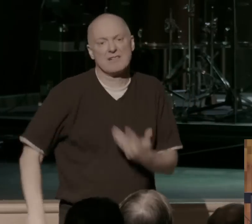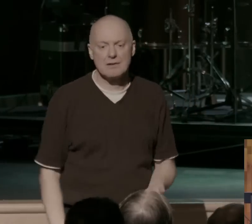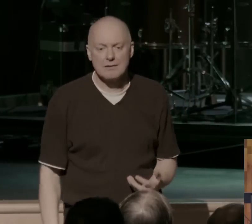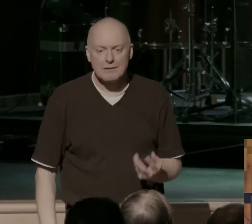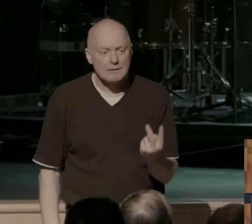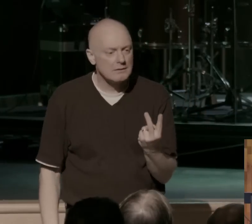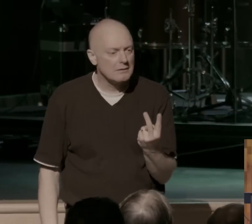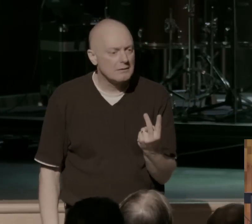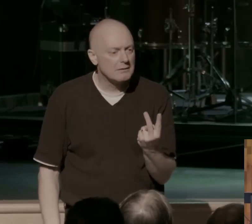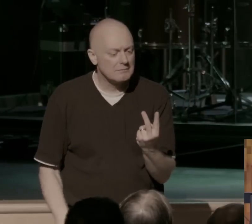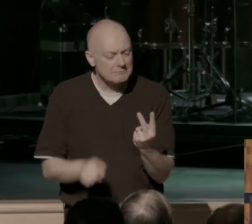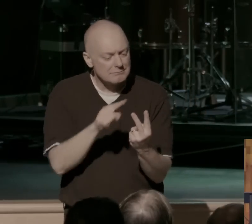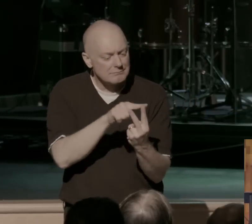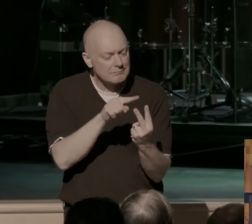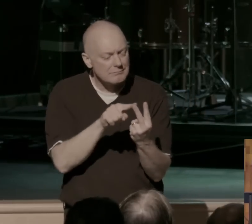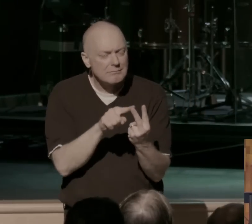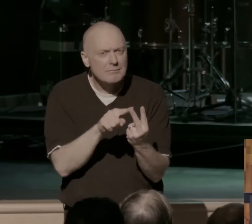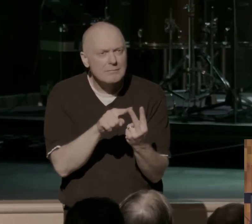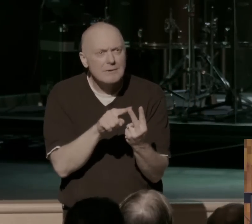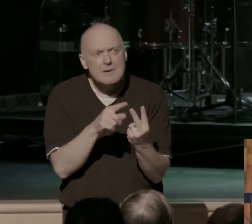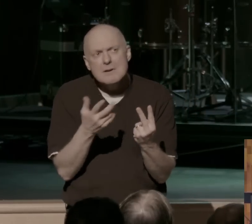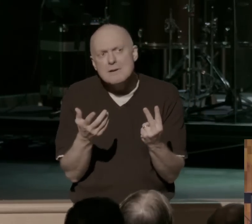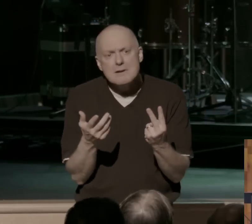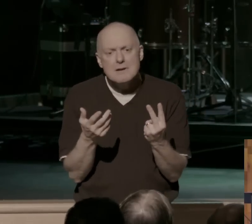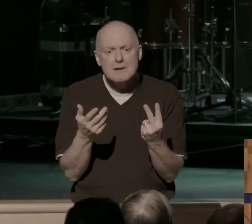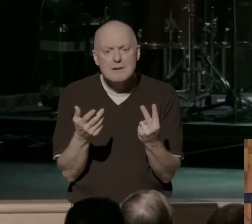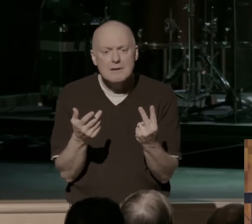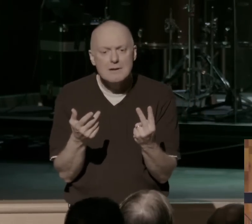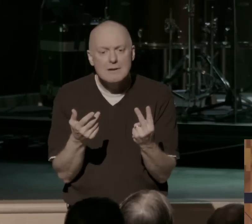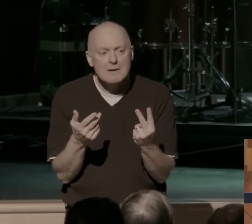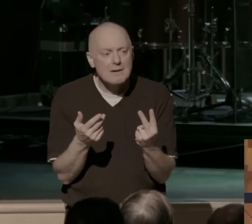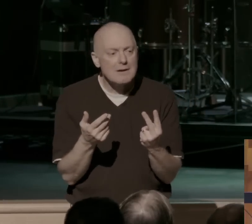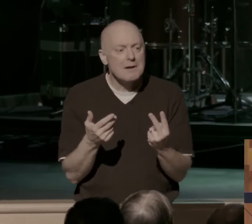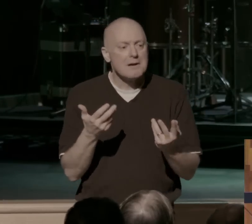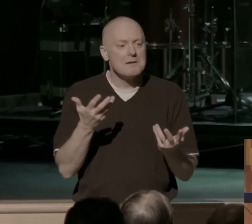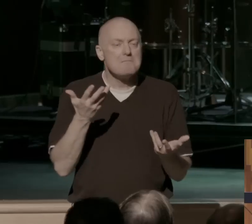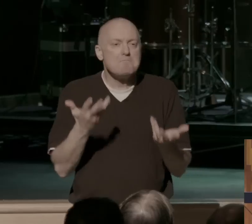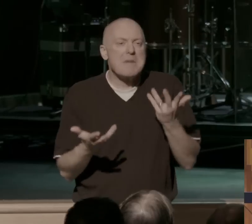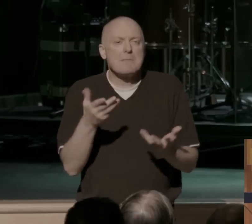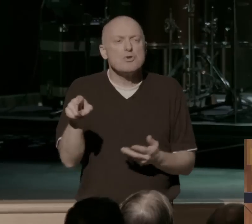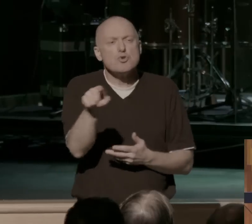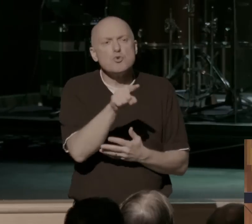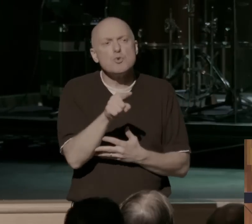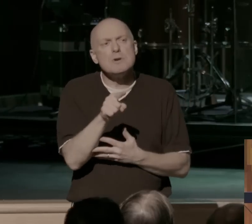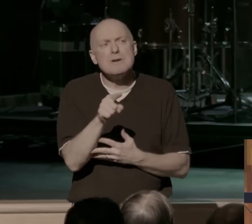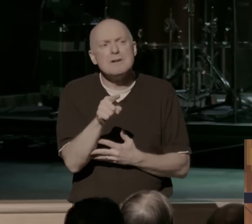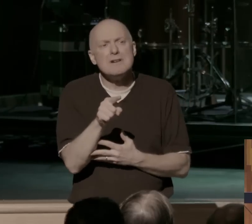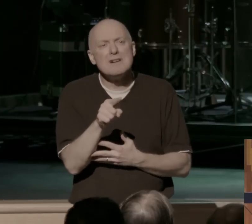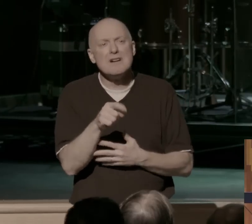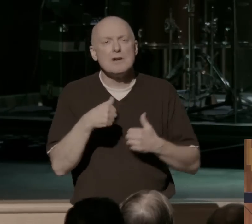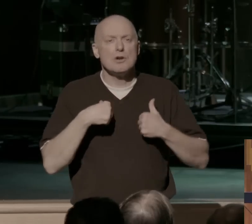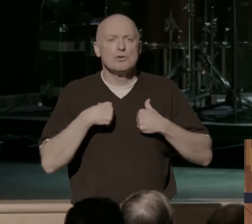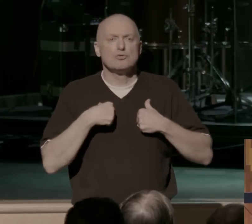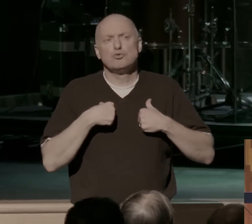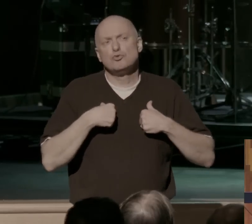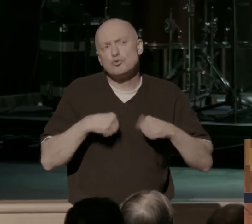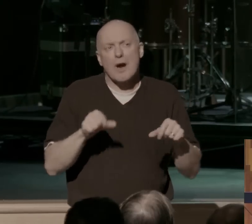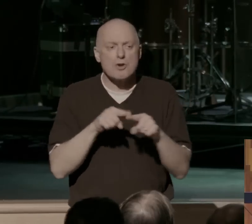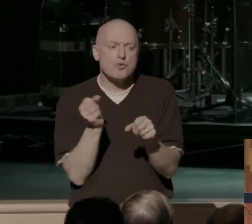Or, or what do you do? The other thing you find yourself maybe doing is you just grab another piece of decoration. You try to make it work. You try to make the